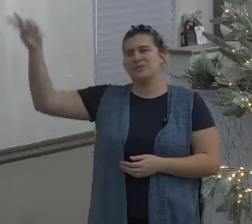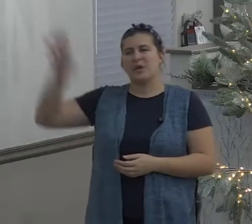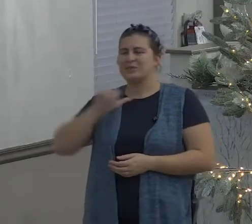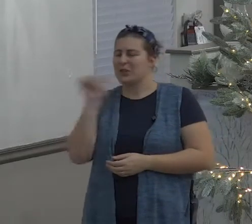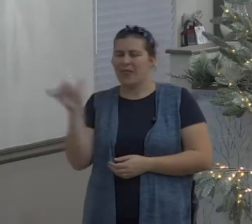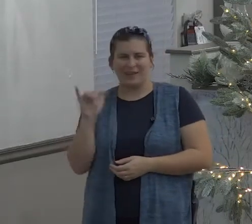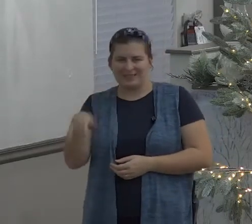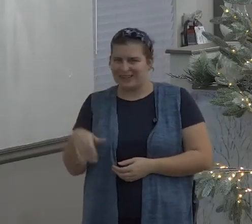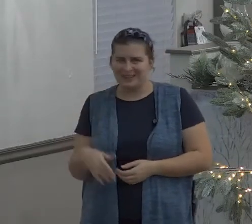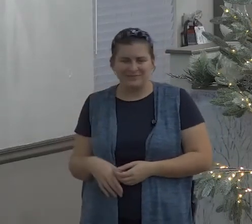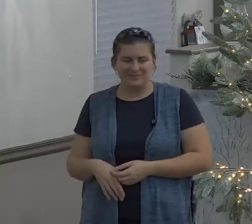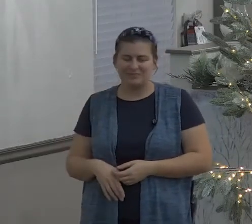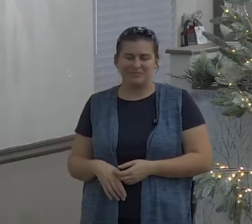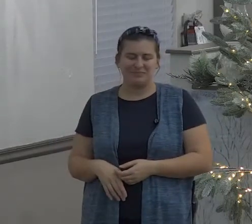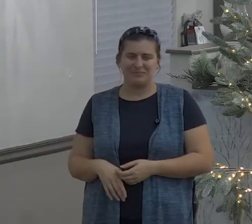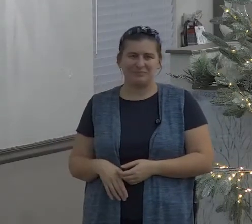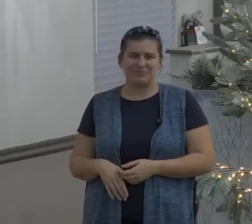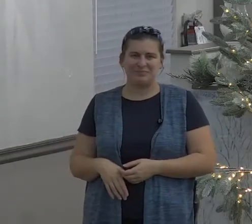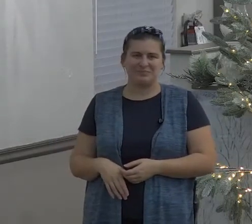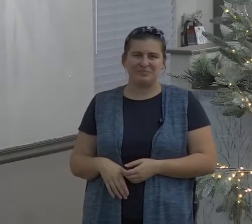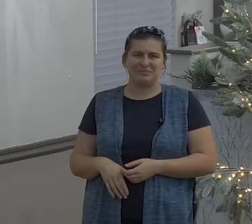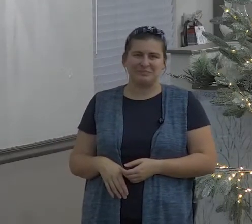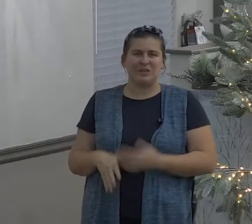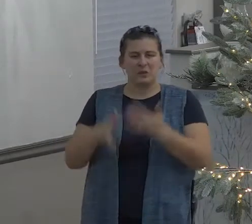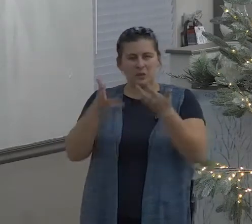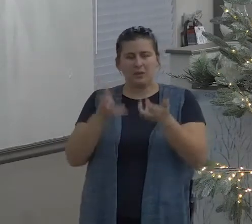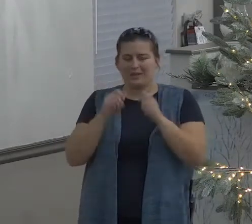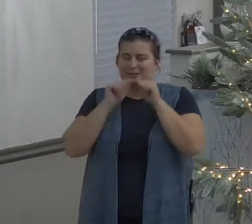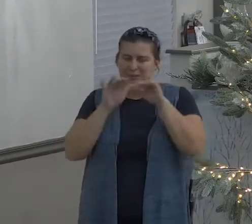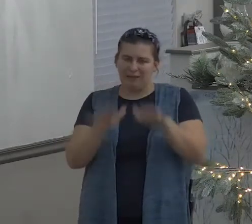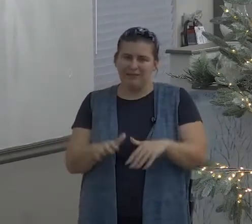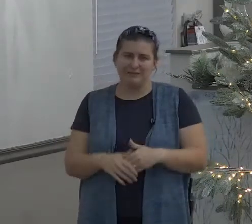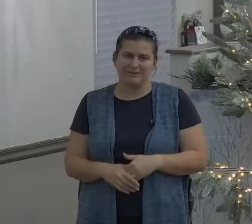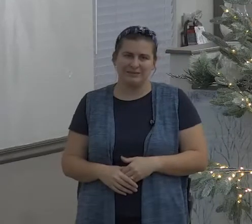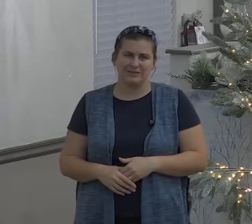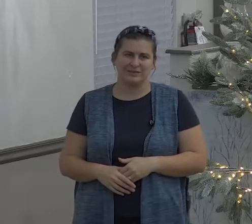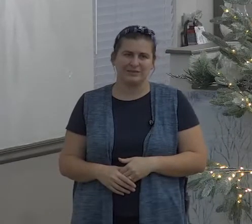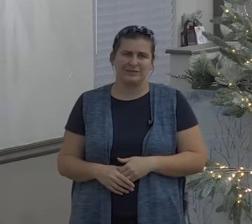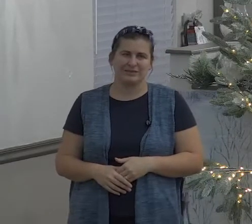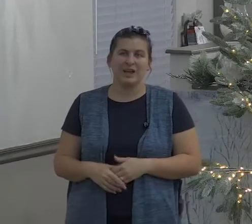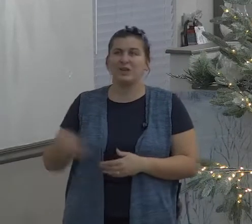it's sickening what religion has done to the image of God